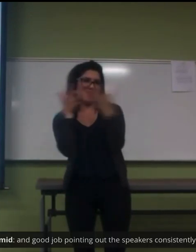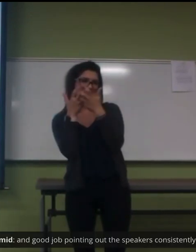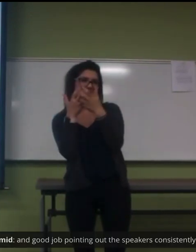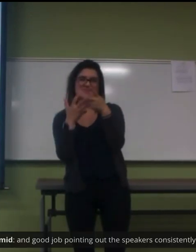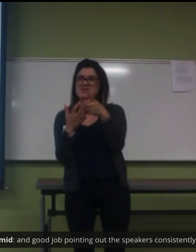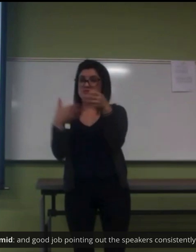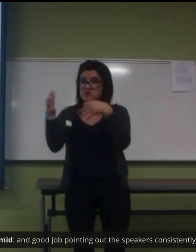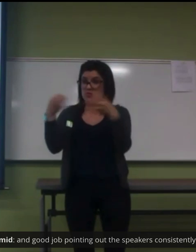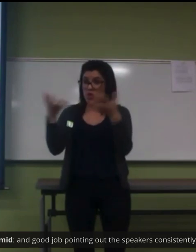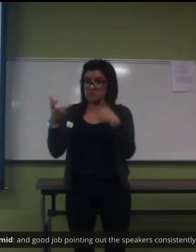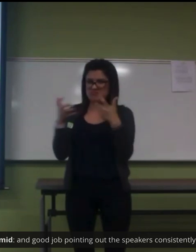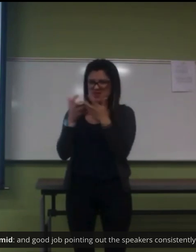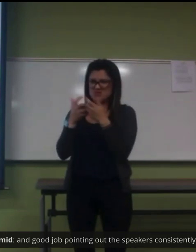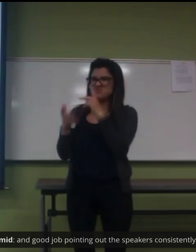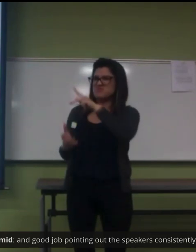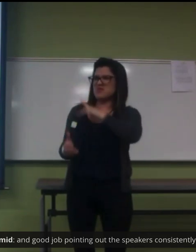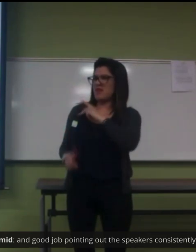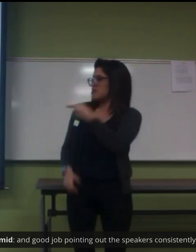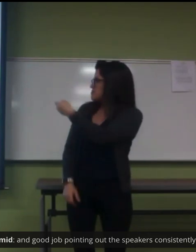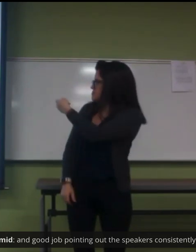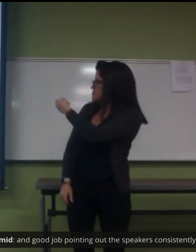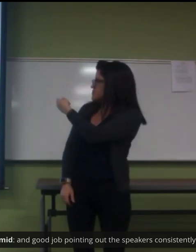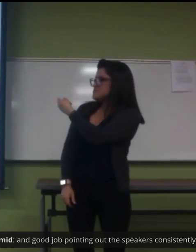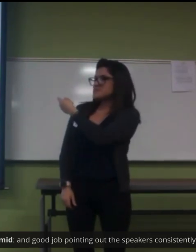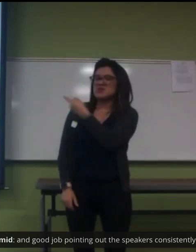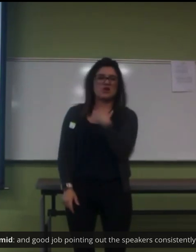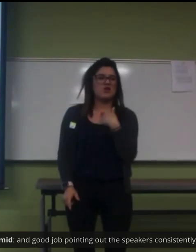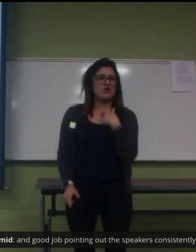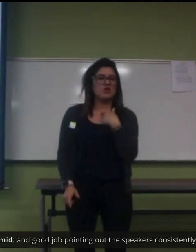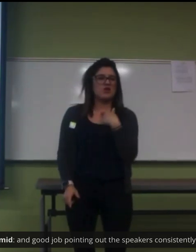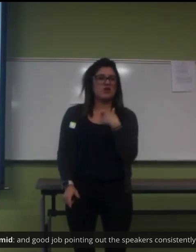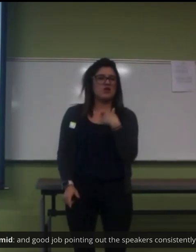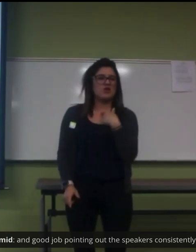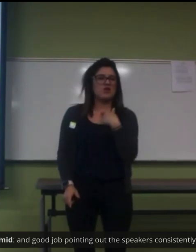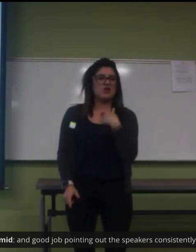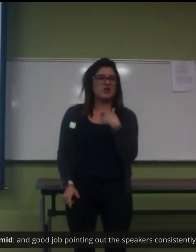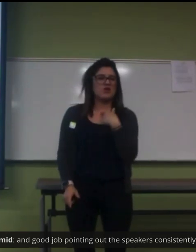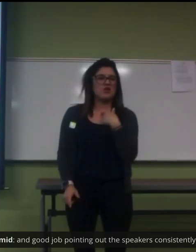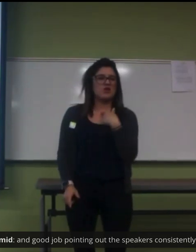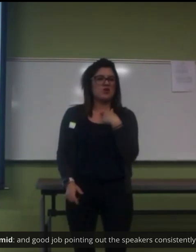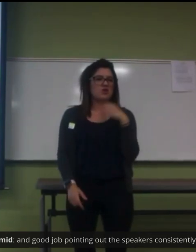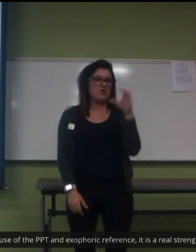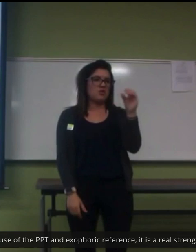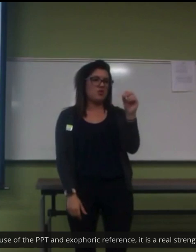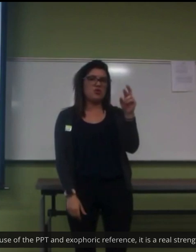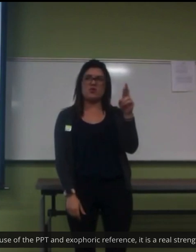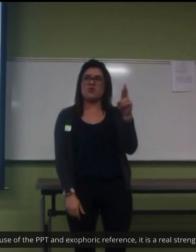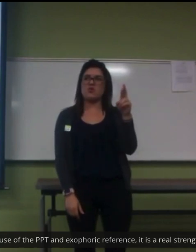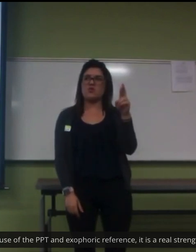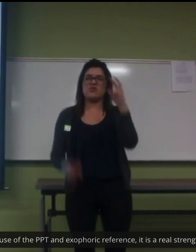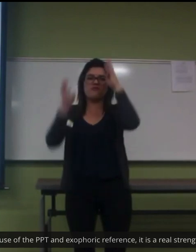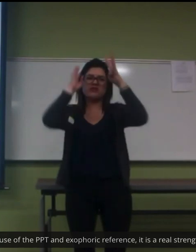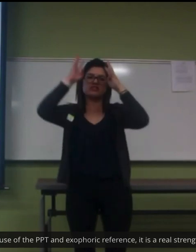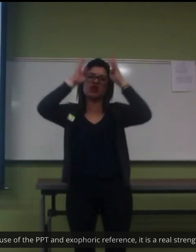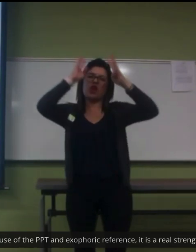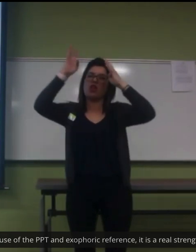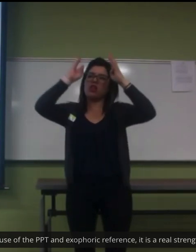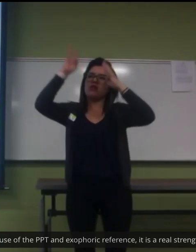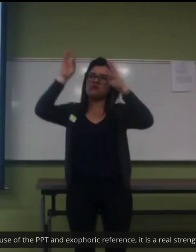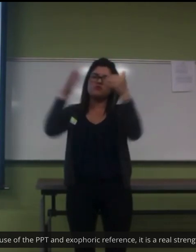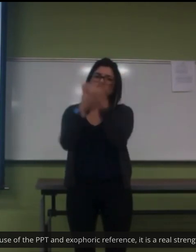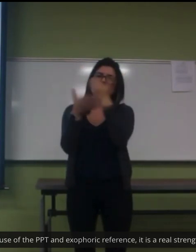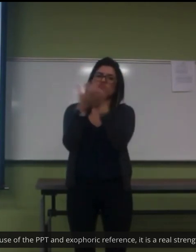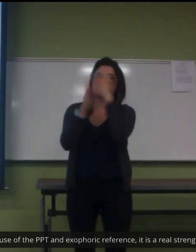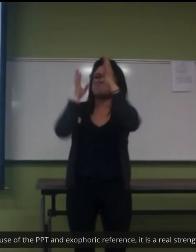describes you? Um, I think original. Original. Oh, I like that. I like that.